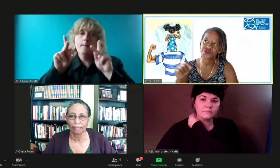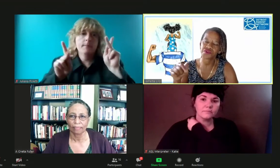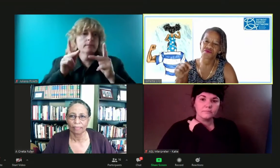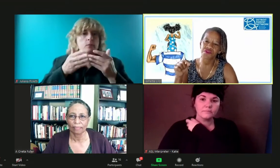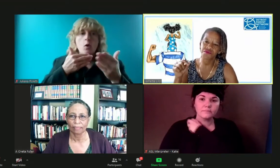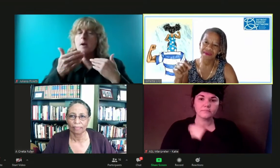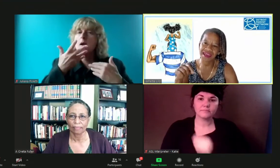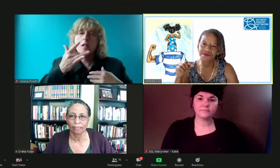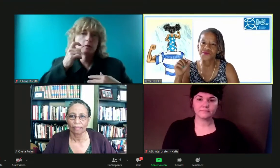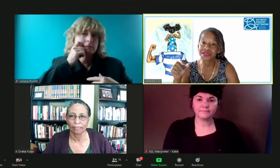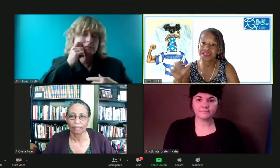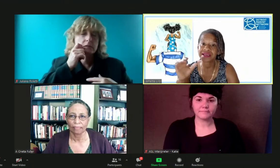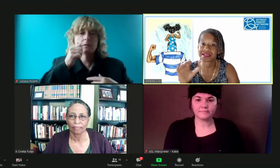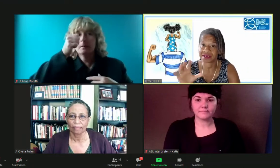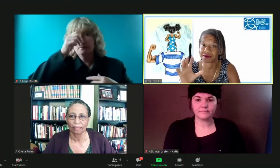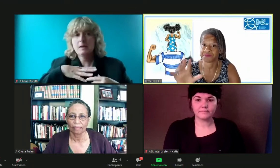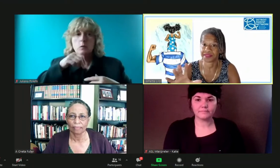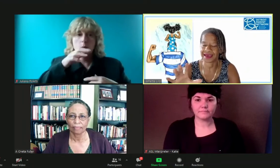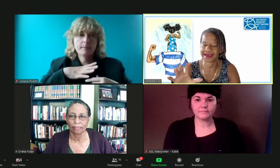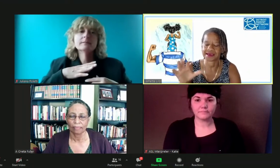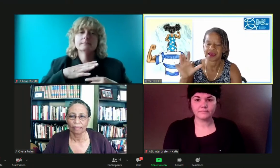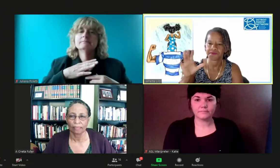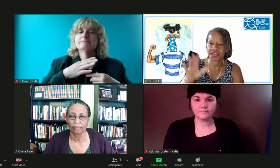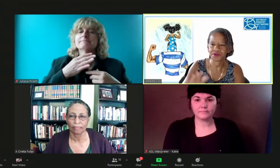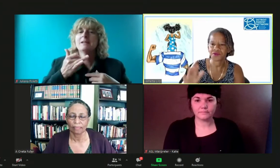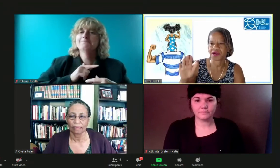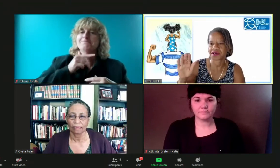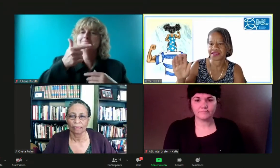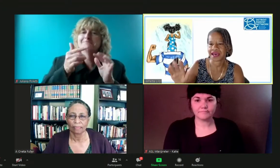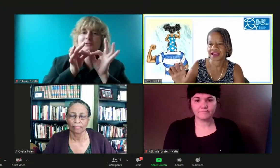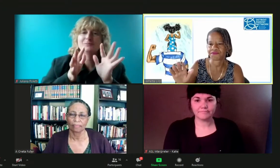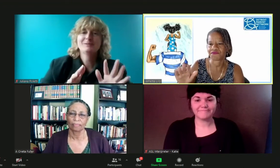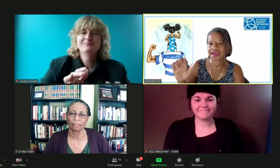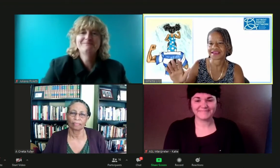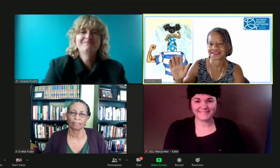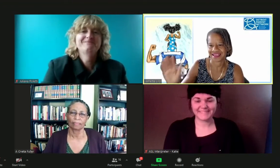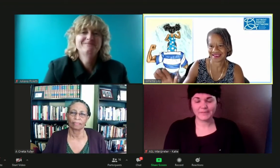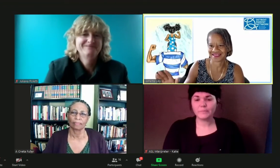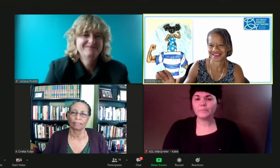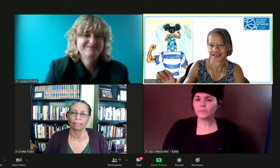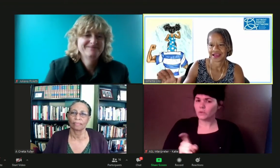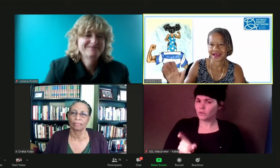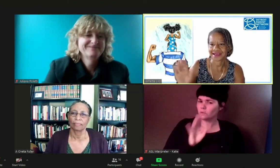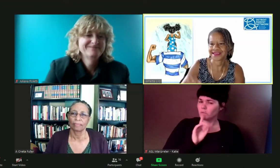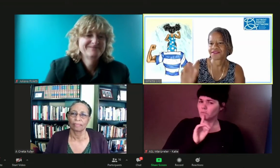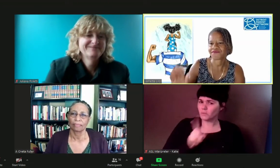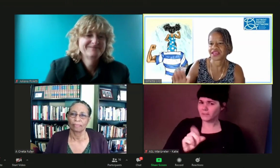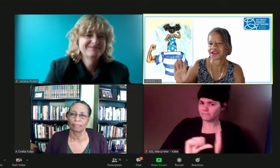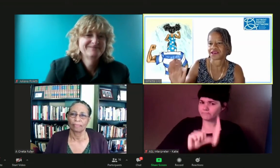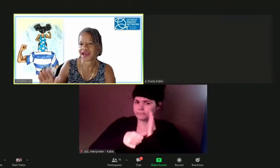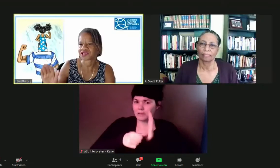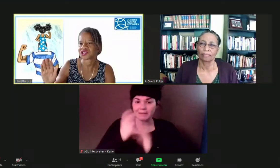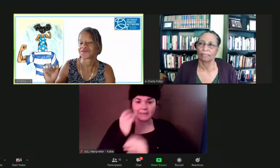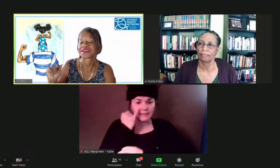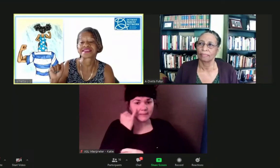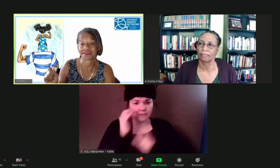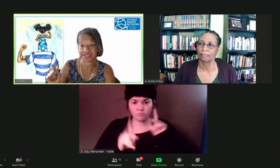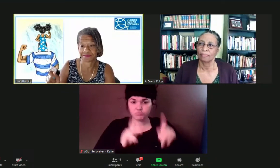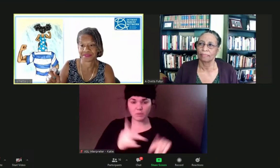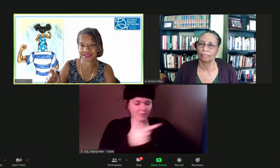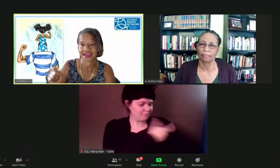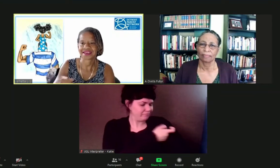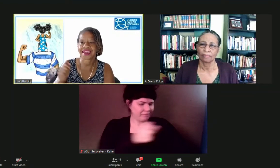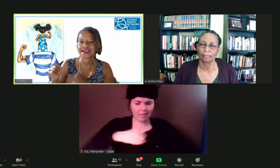little bit you you've made it really clear that people who are not vaccinated even if they are not showing